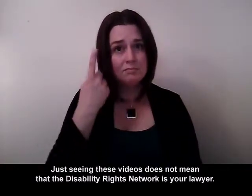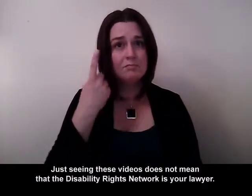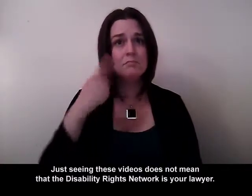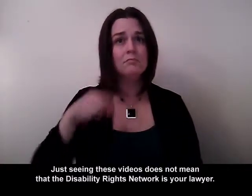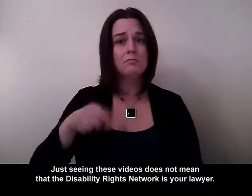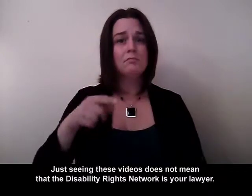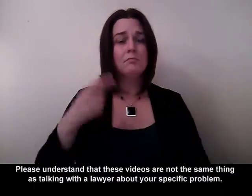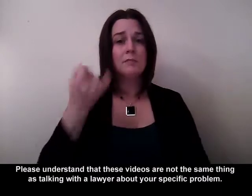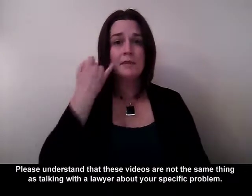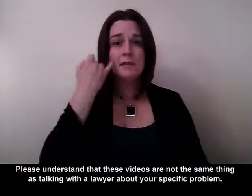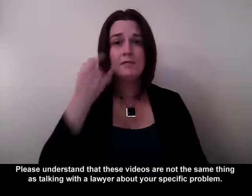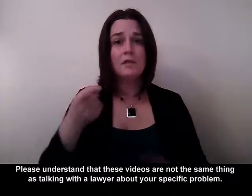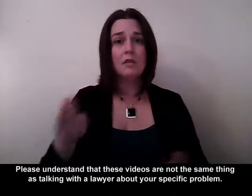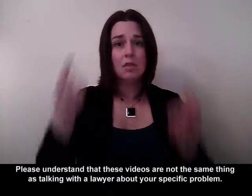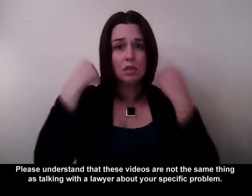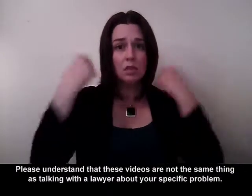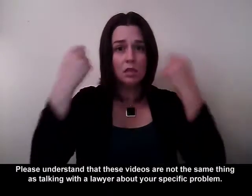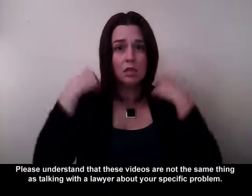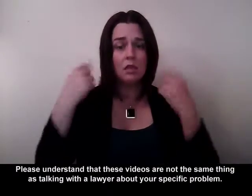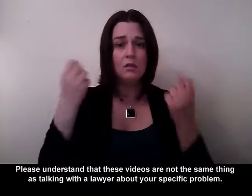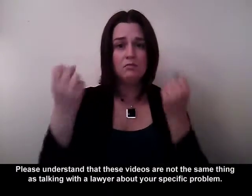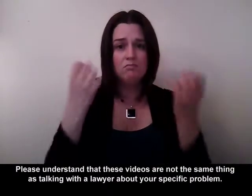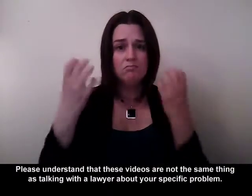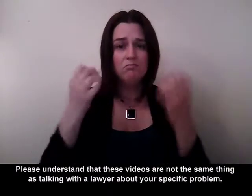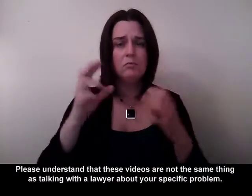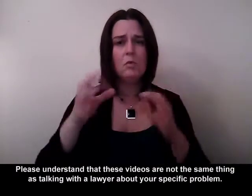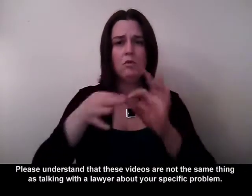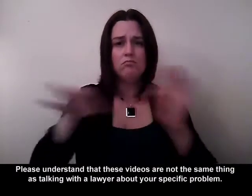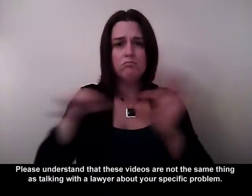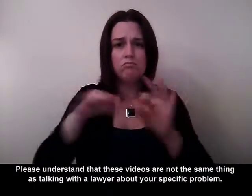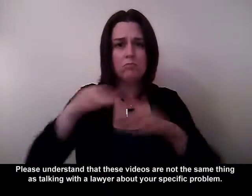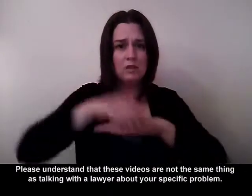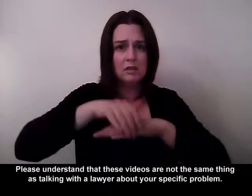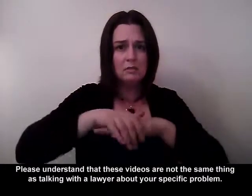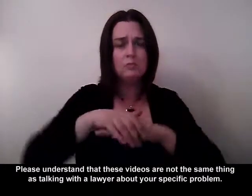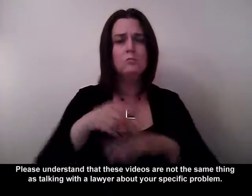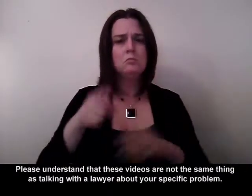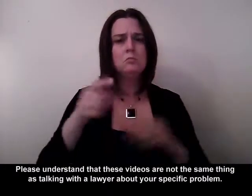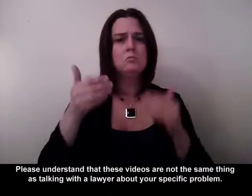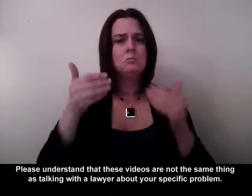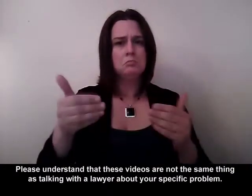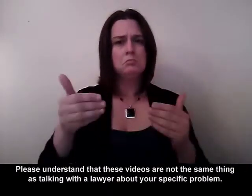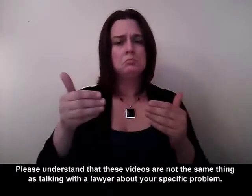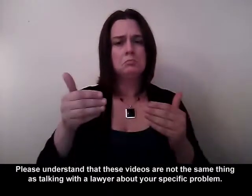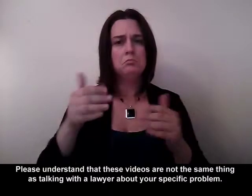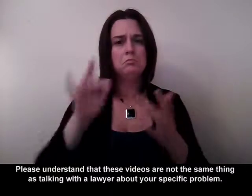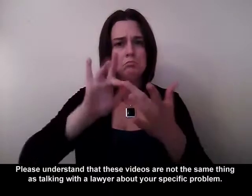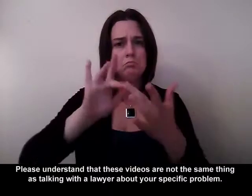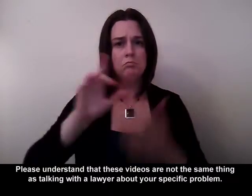Please understand, these videos are not the same thing as talking with a lawyer about your specific problem.